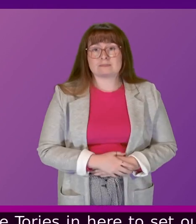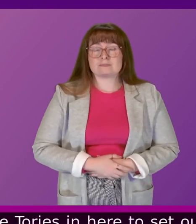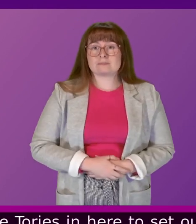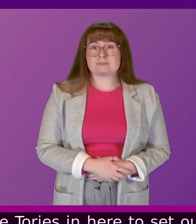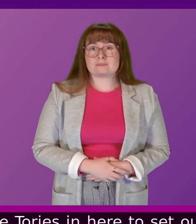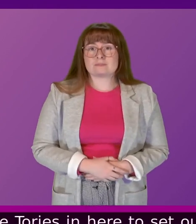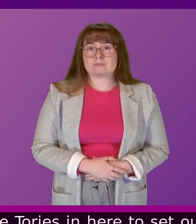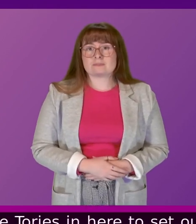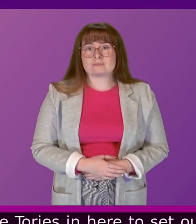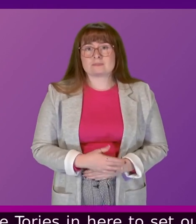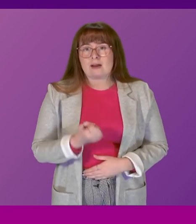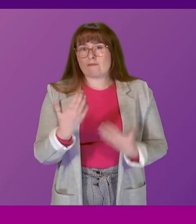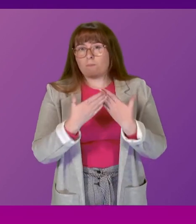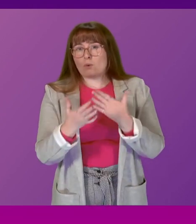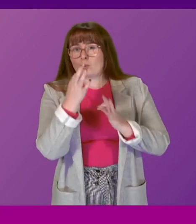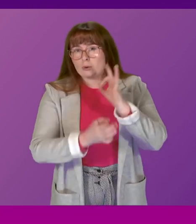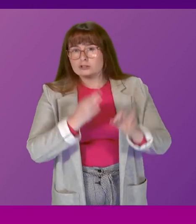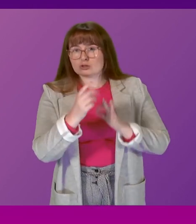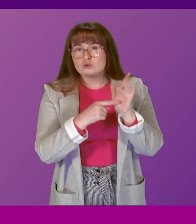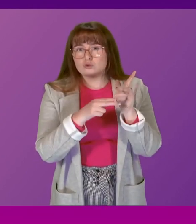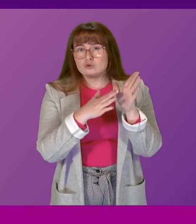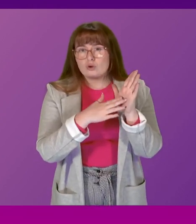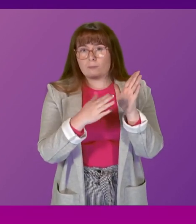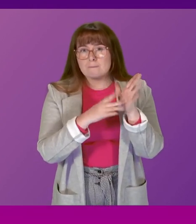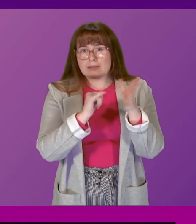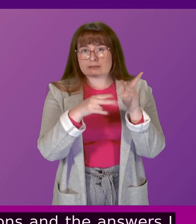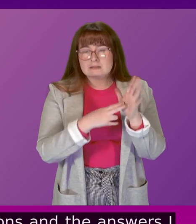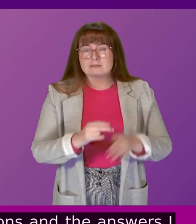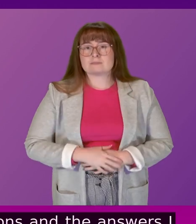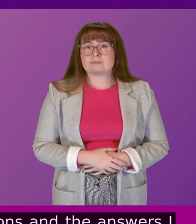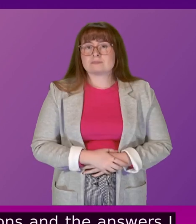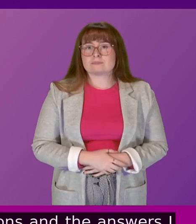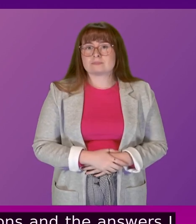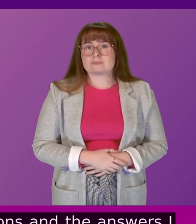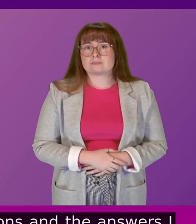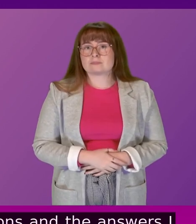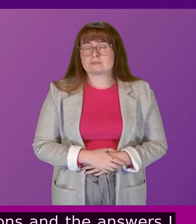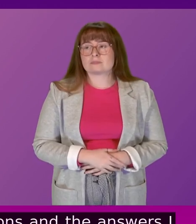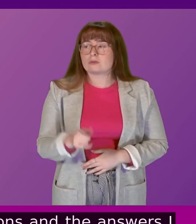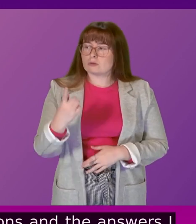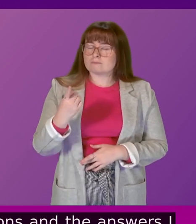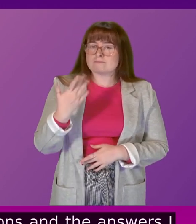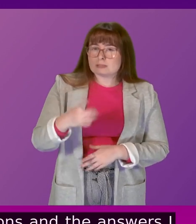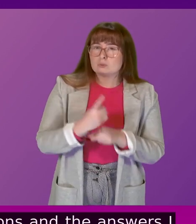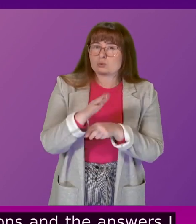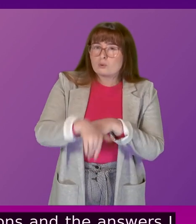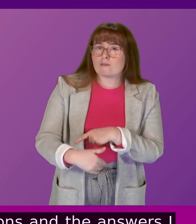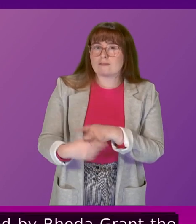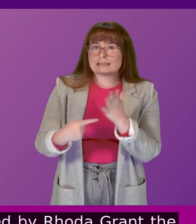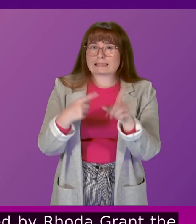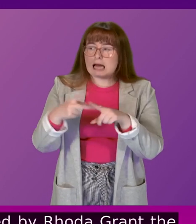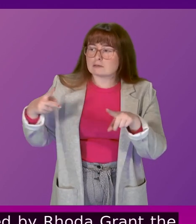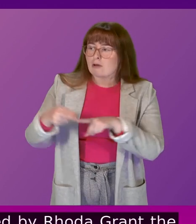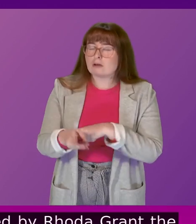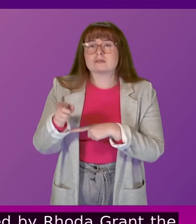Let's listen to the questions and the answers. call John Mason to be followed by Rhoda Grant. The Cabinet Secretary talks about tax cuts and